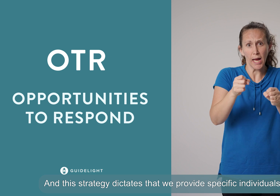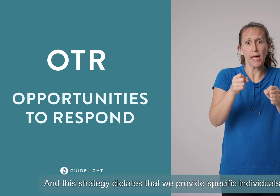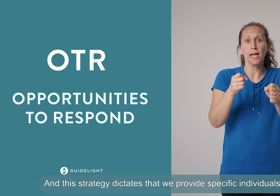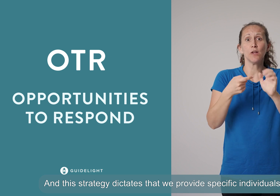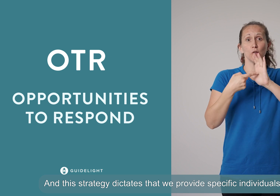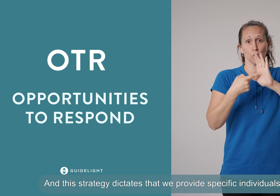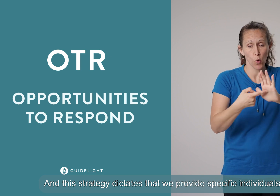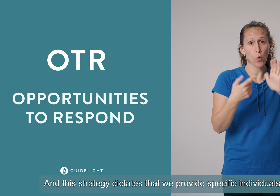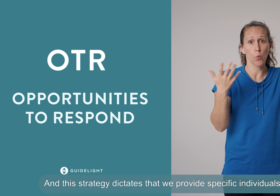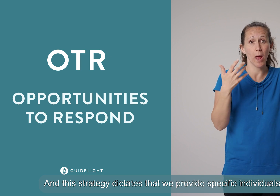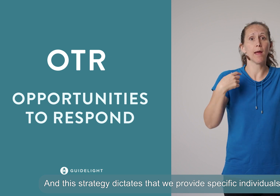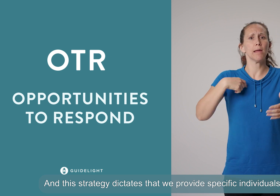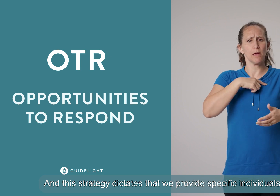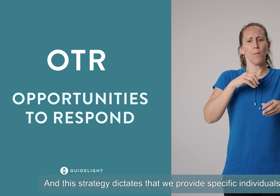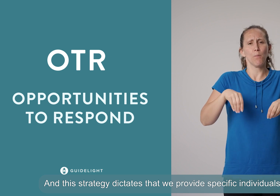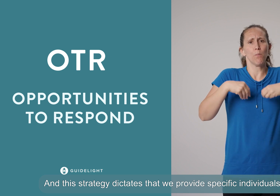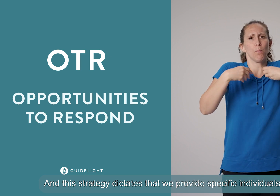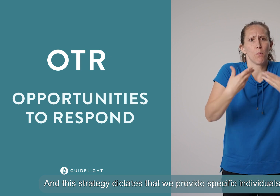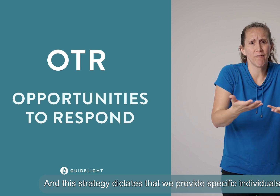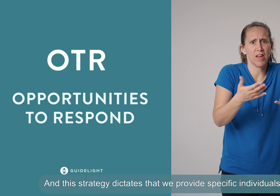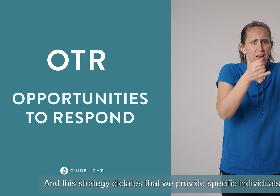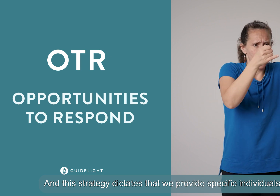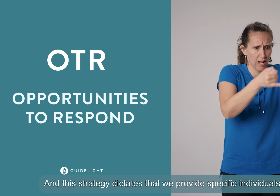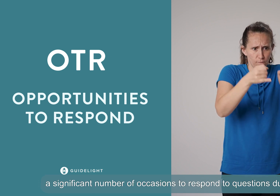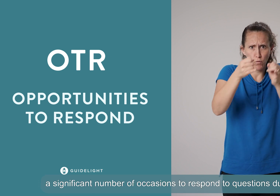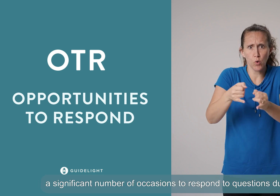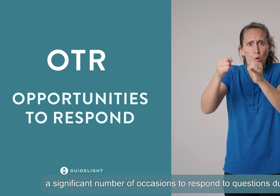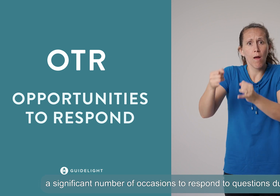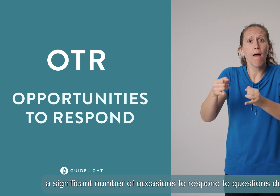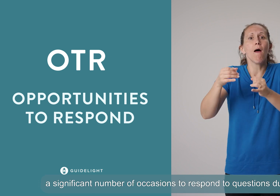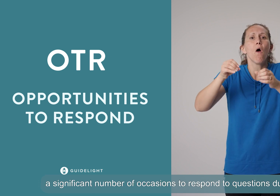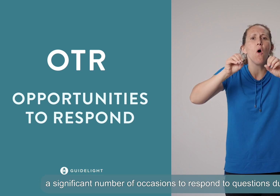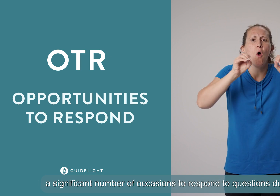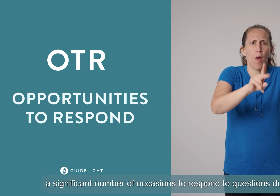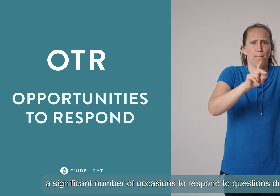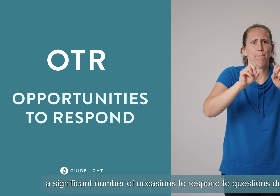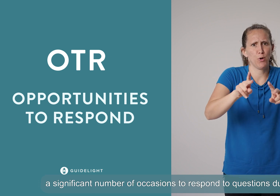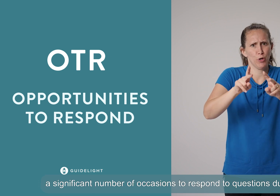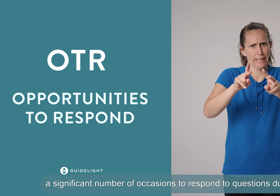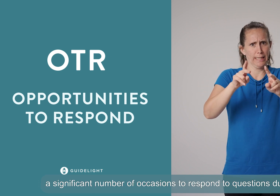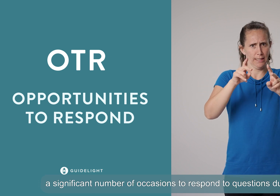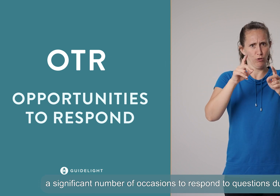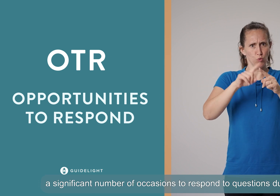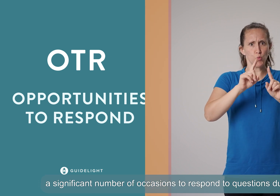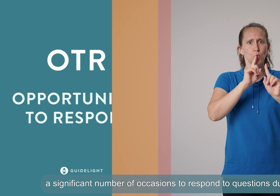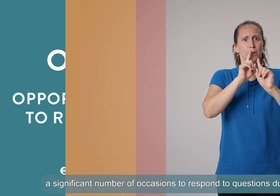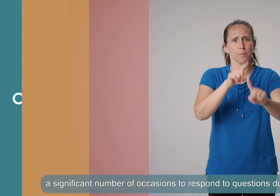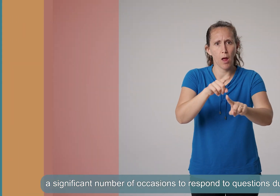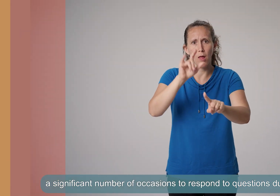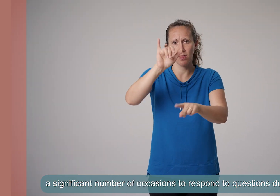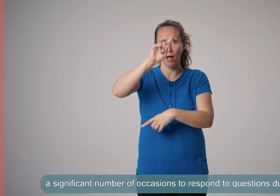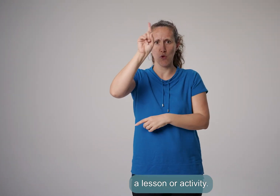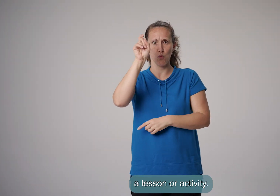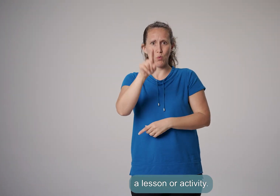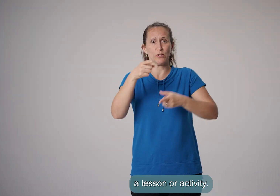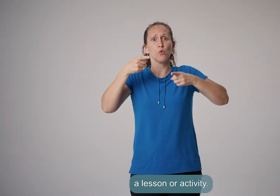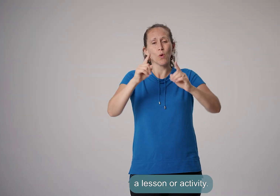dictates that we provide specific individuals with a significant number of occasions to respond to questions during a lesson or